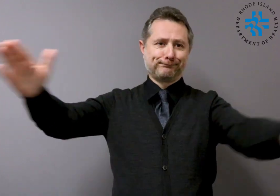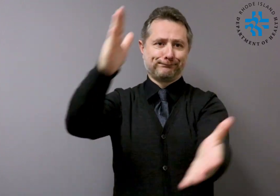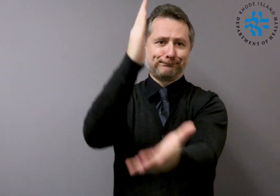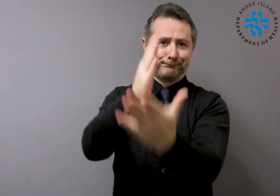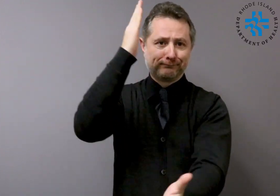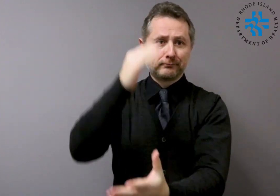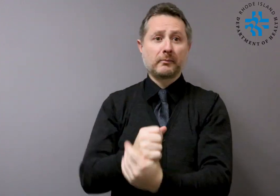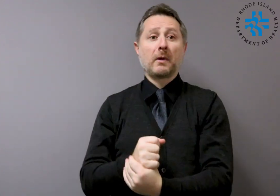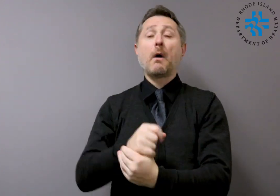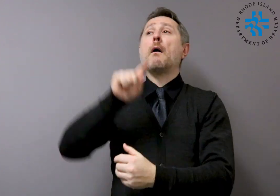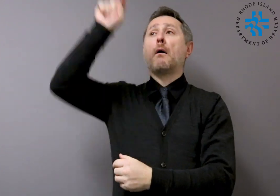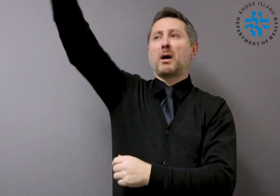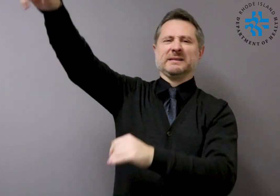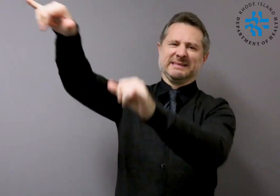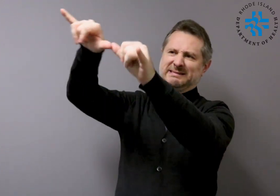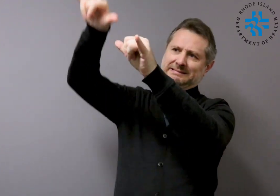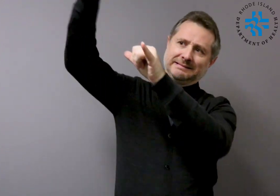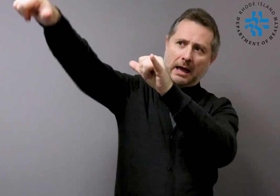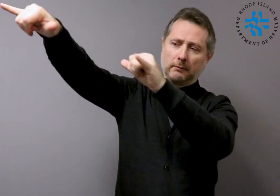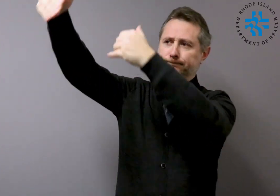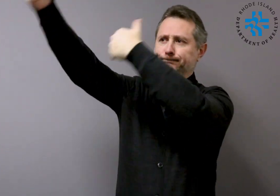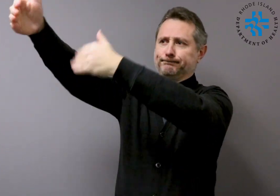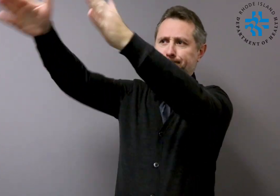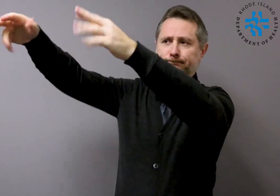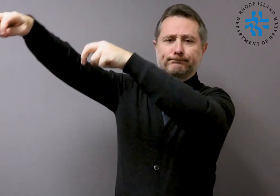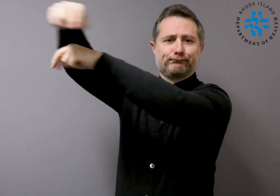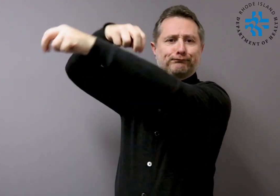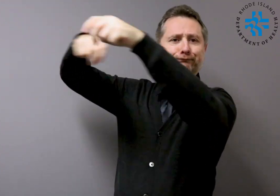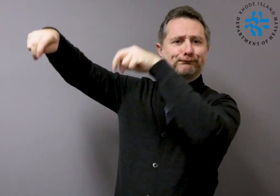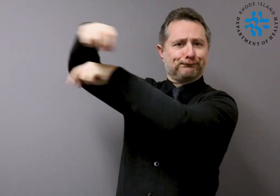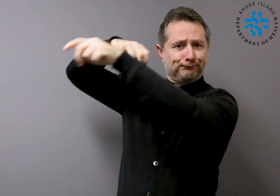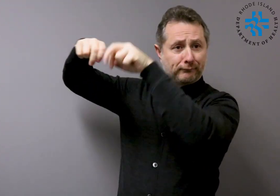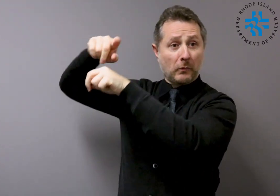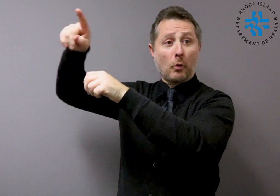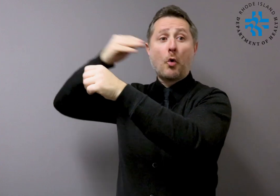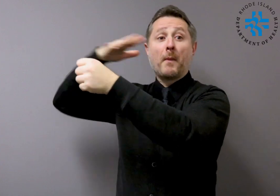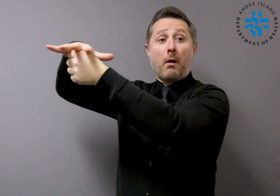Hubei Province and who are not symptomatic are continuing their final destinations.